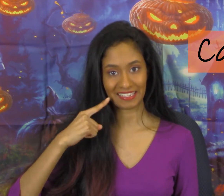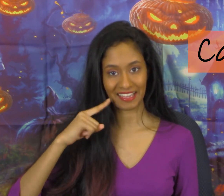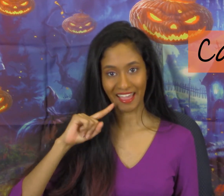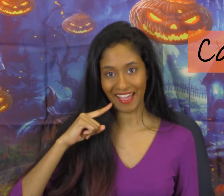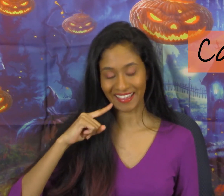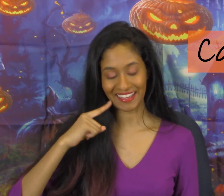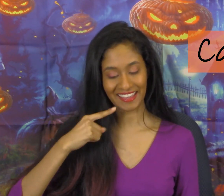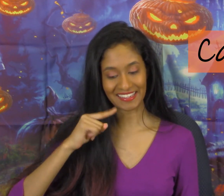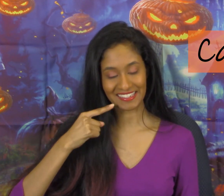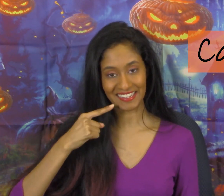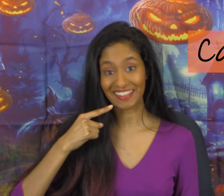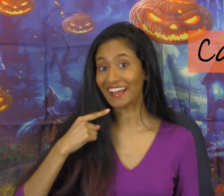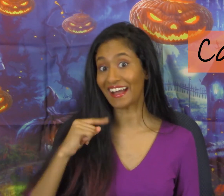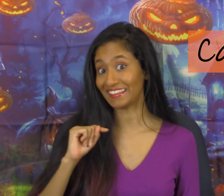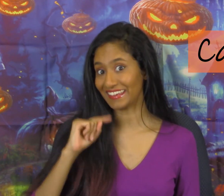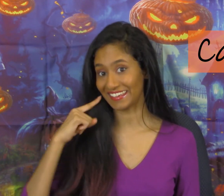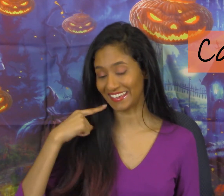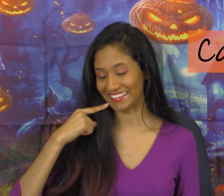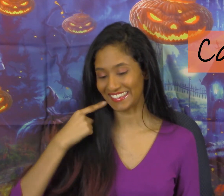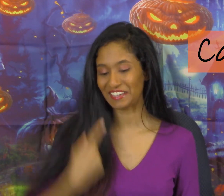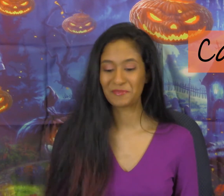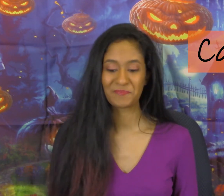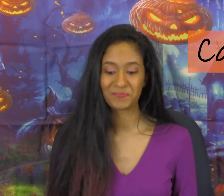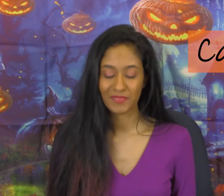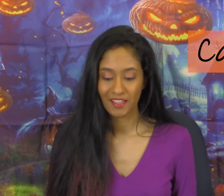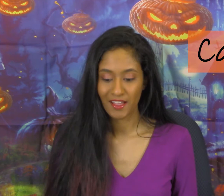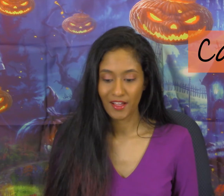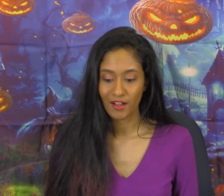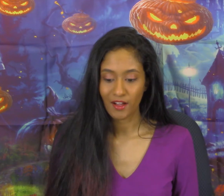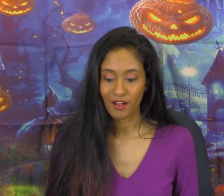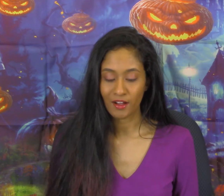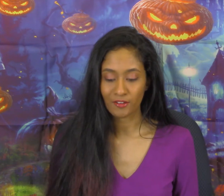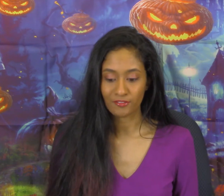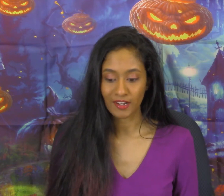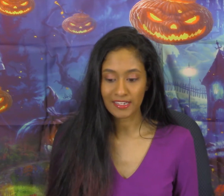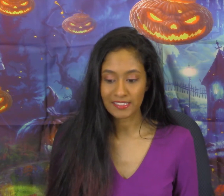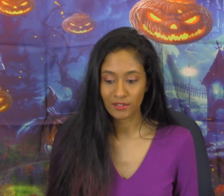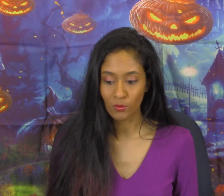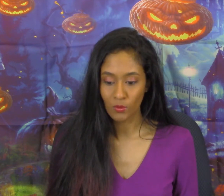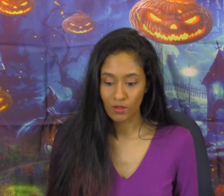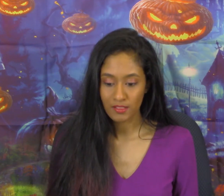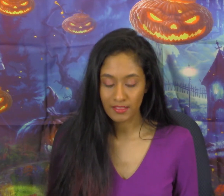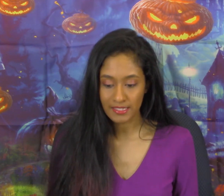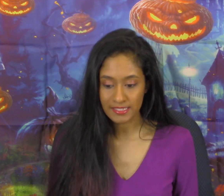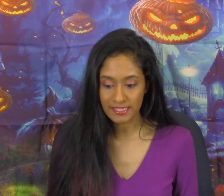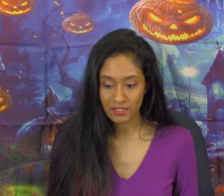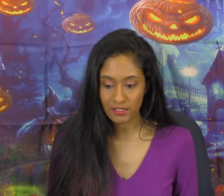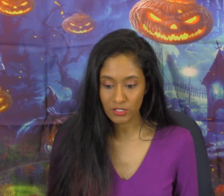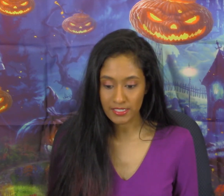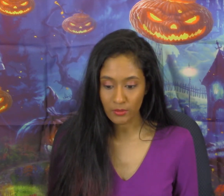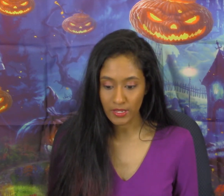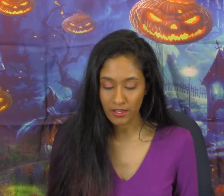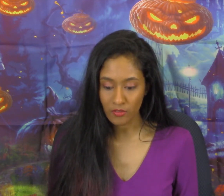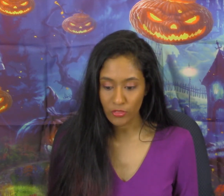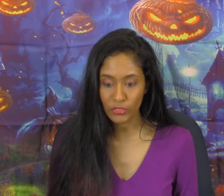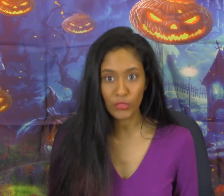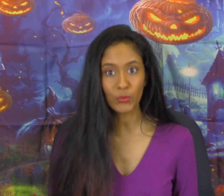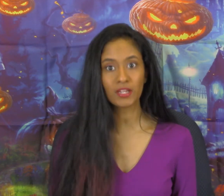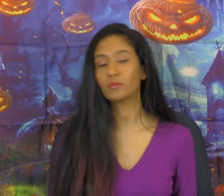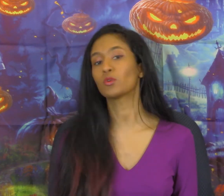candy I like candy all right let's see it looks like we have three more